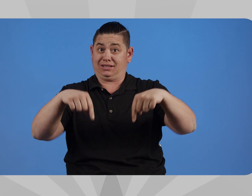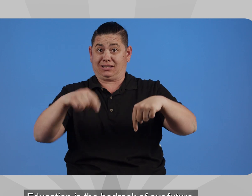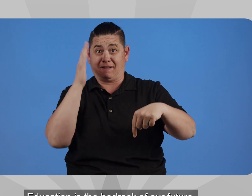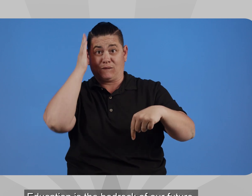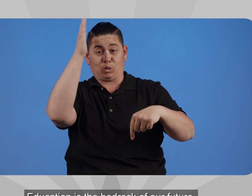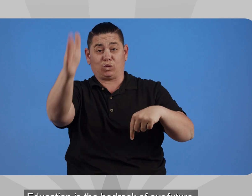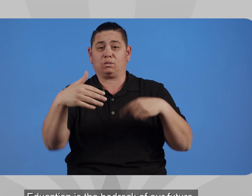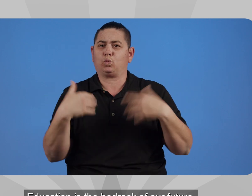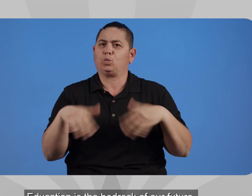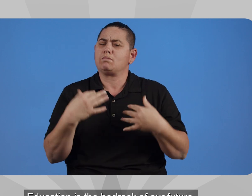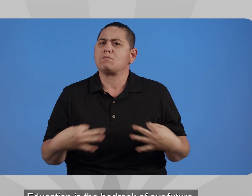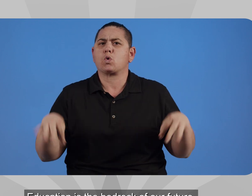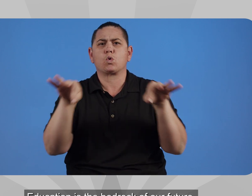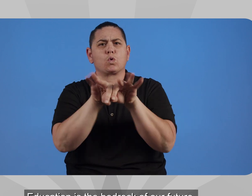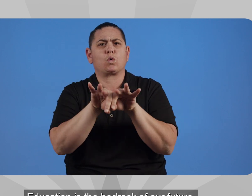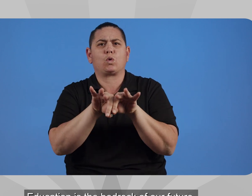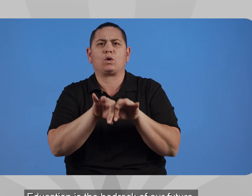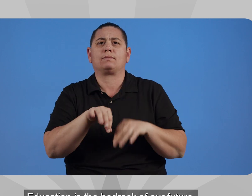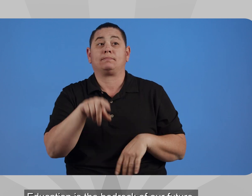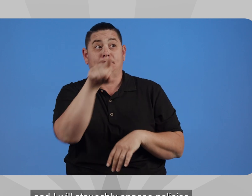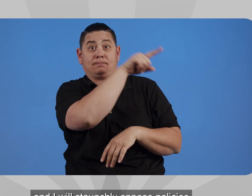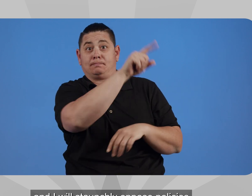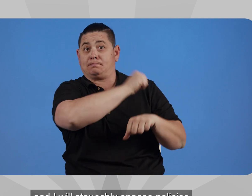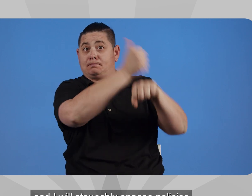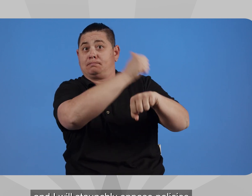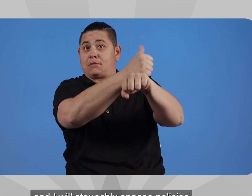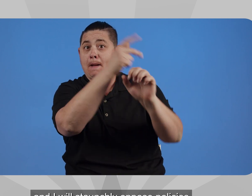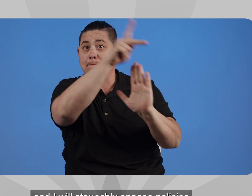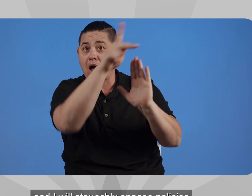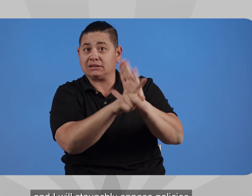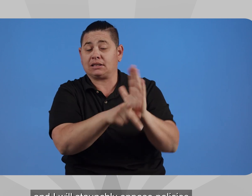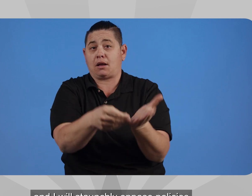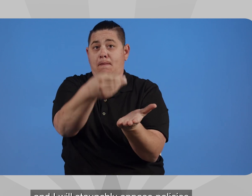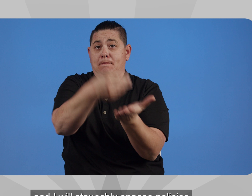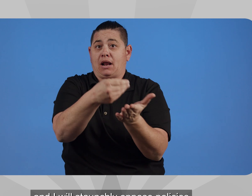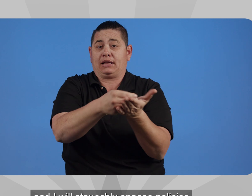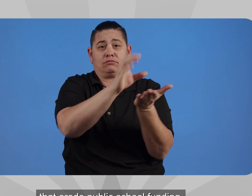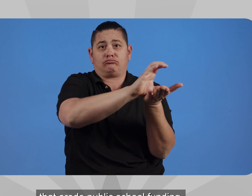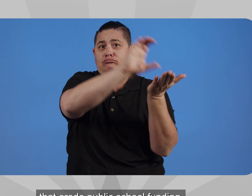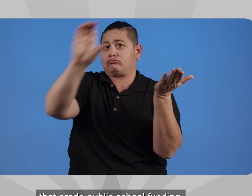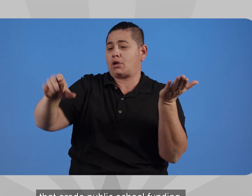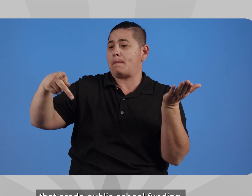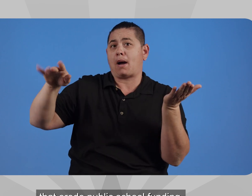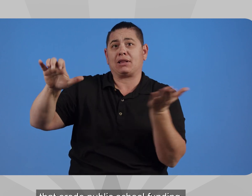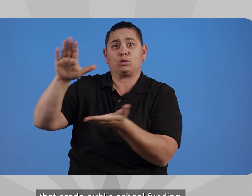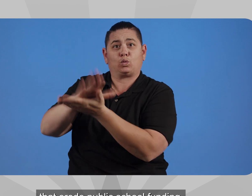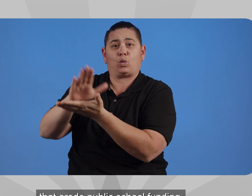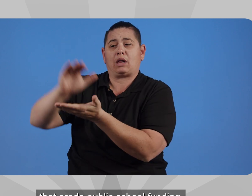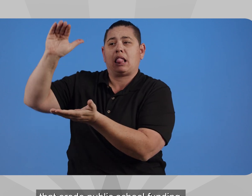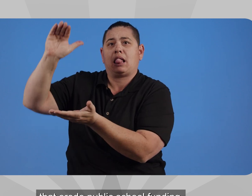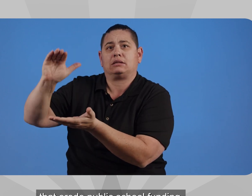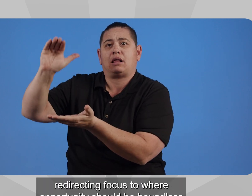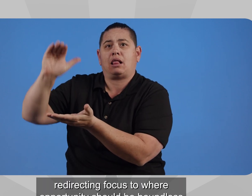Education is the bedrock of our future, and I will staunchly oppose policies that erode public school